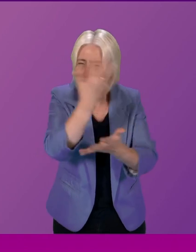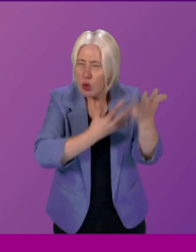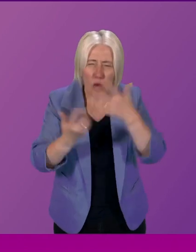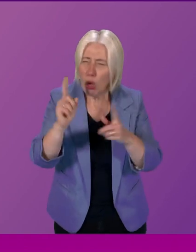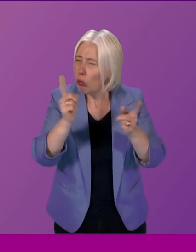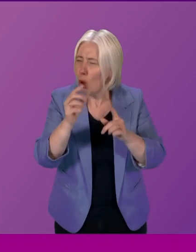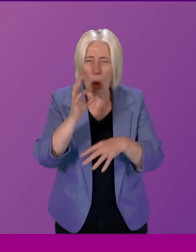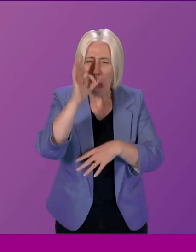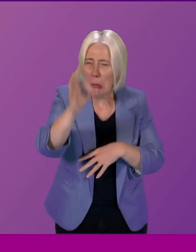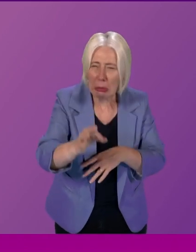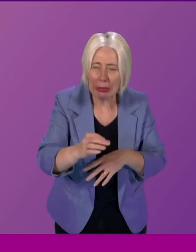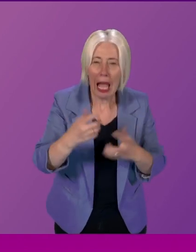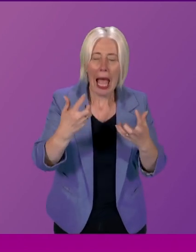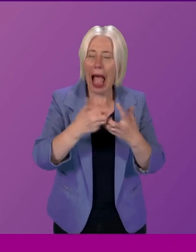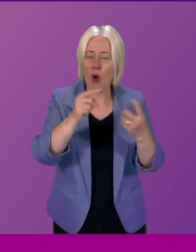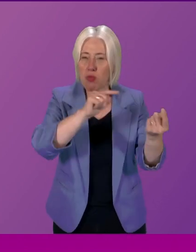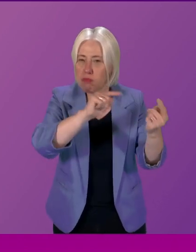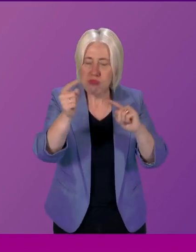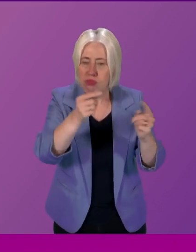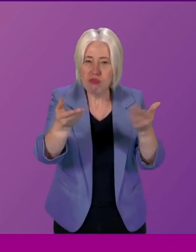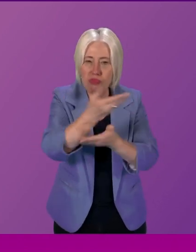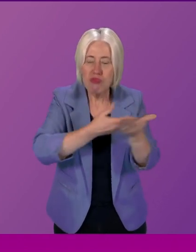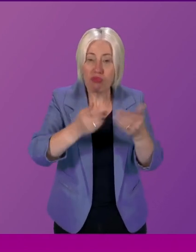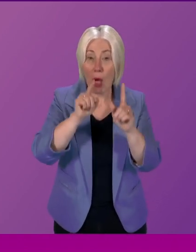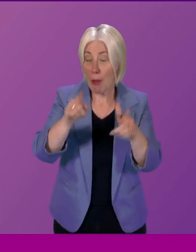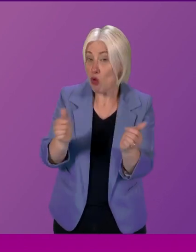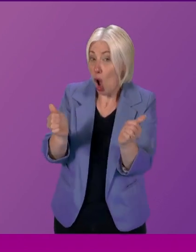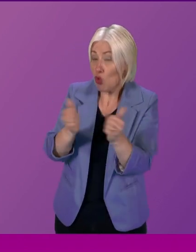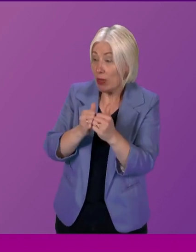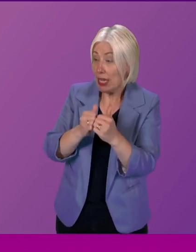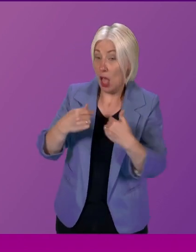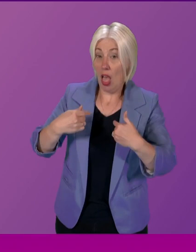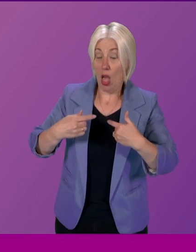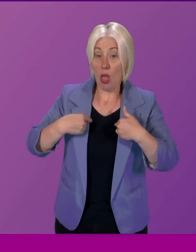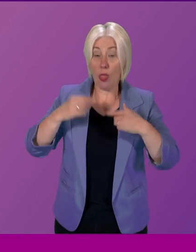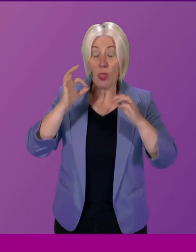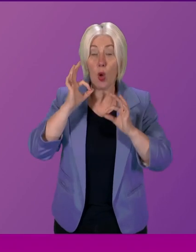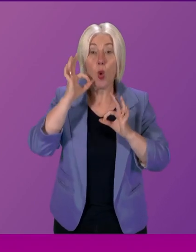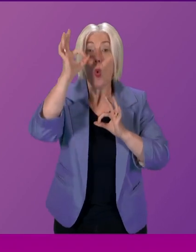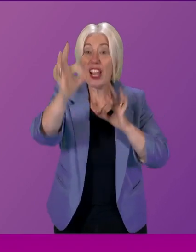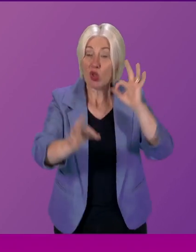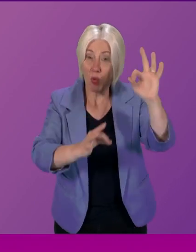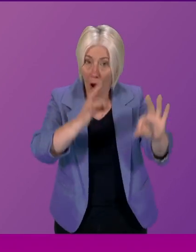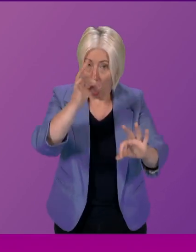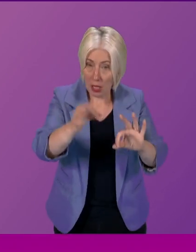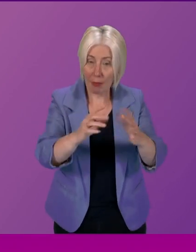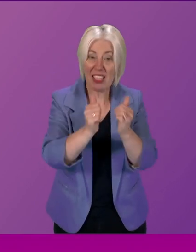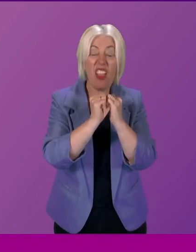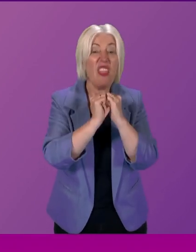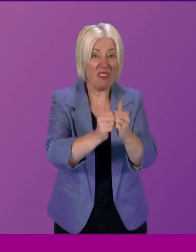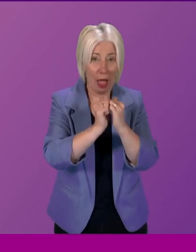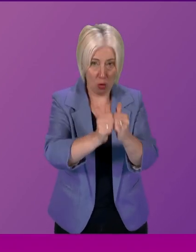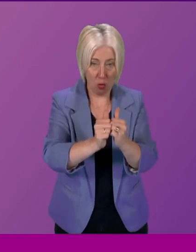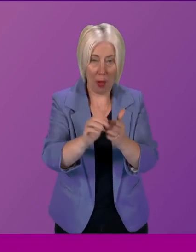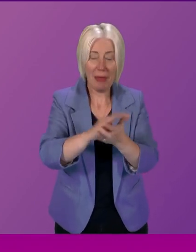they they deliberate and come back to that does he agree with me that the questions that we ask does give the value that the public will see and has actually been able to